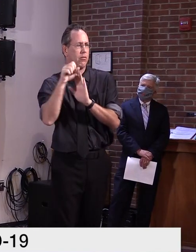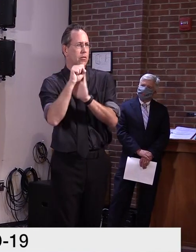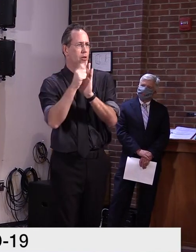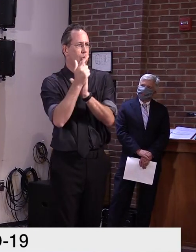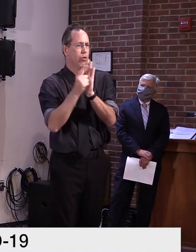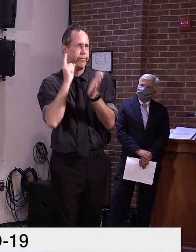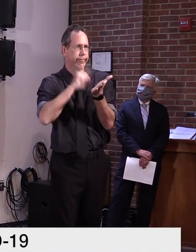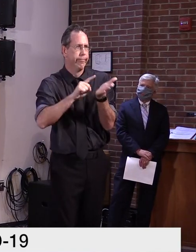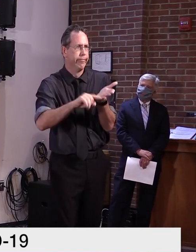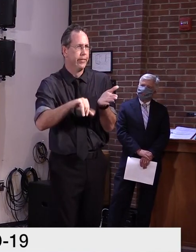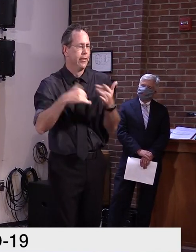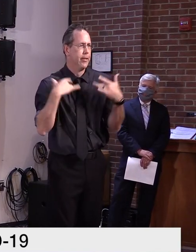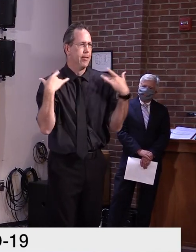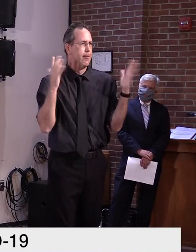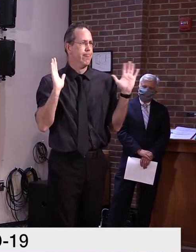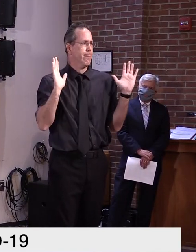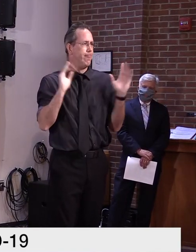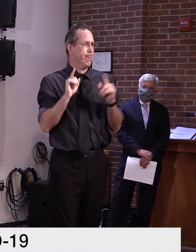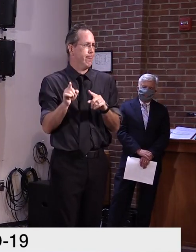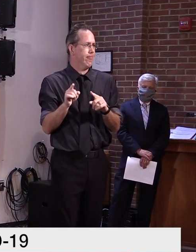this, but, uh, nothing from our end.